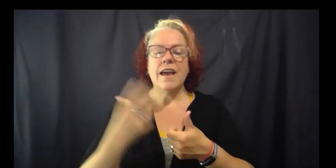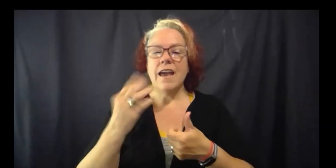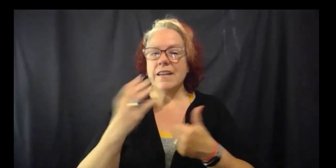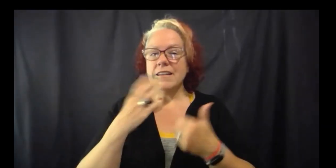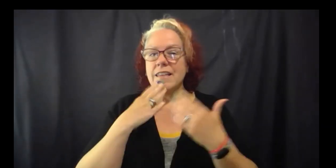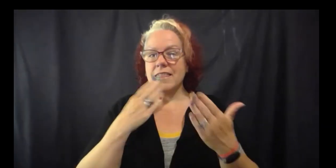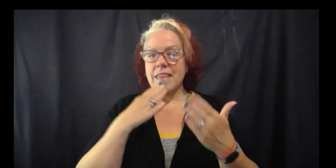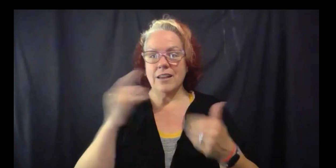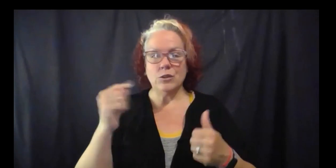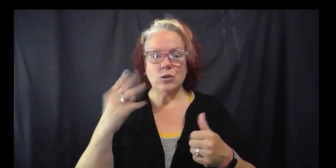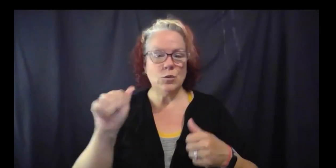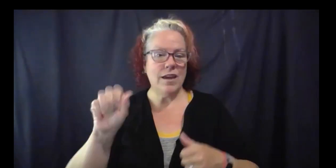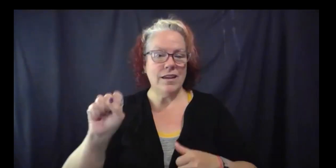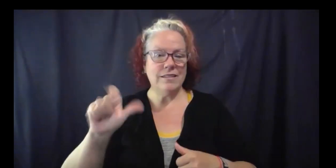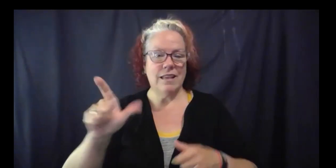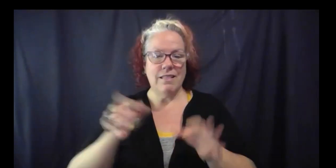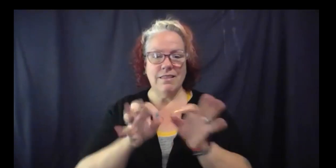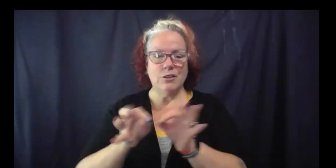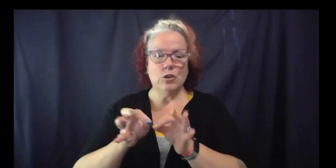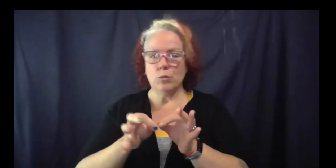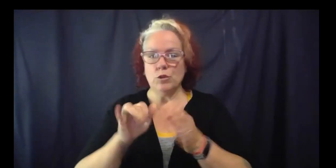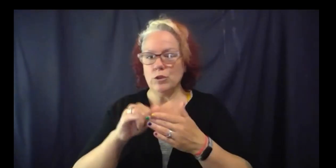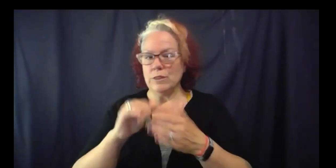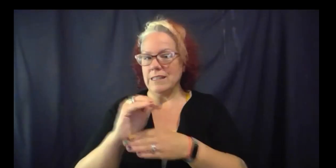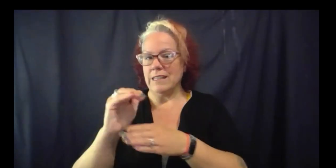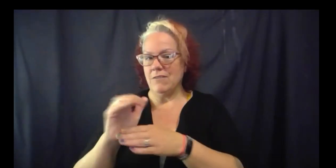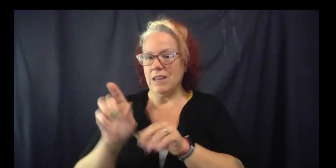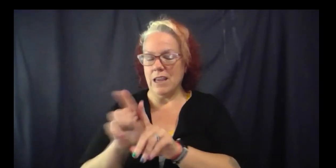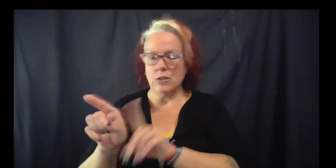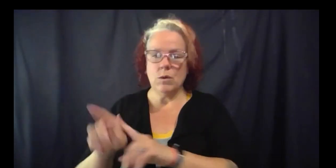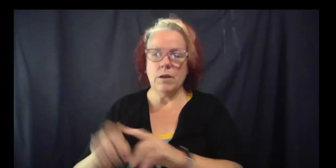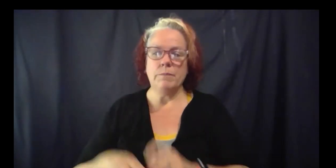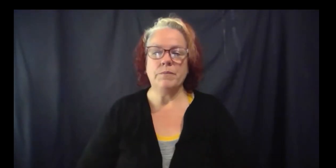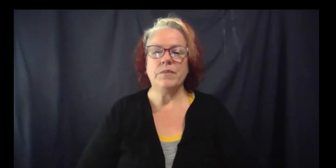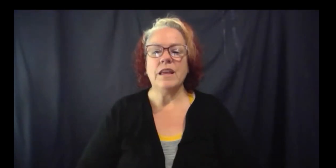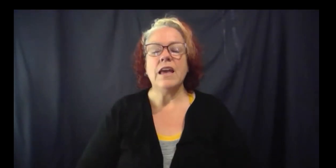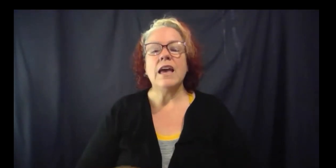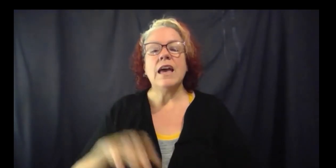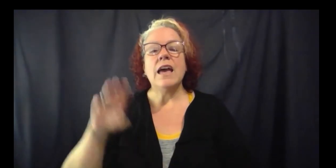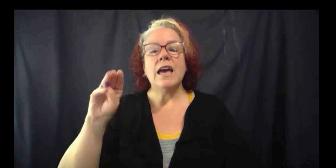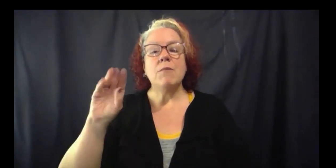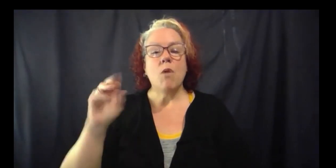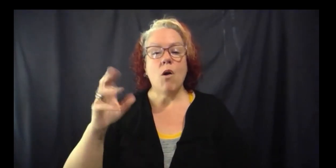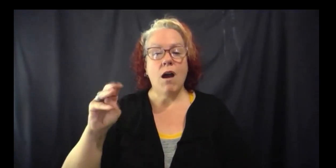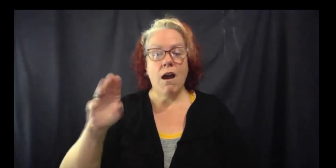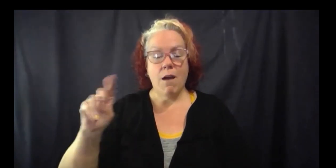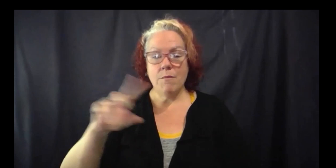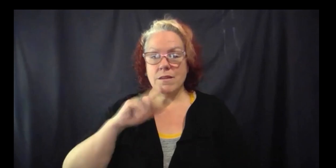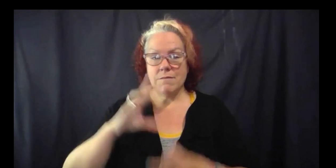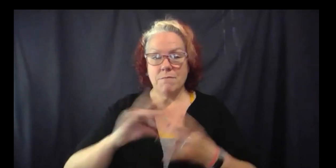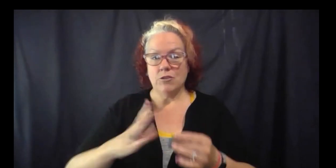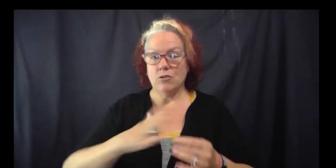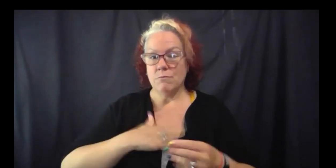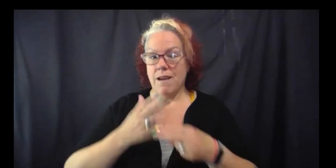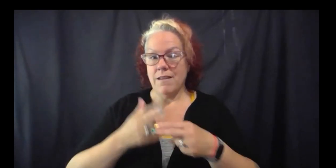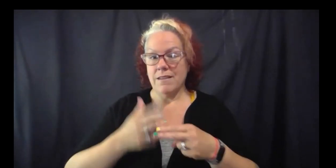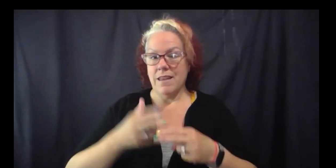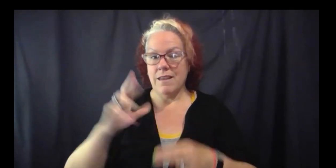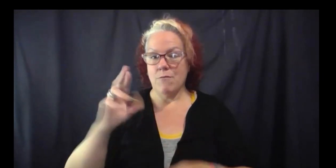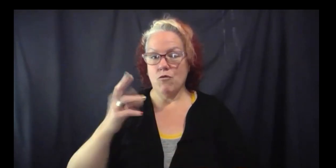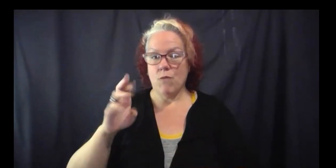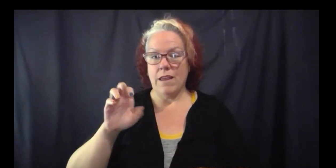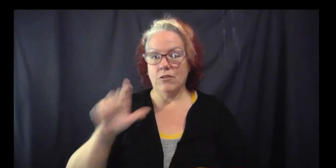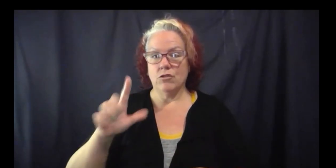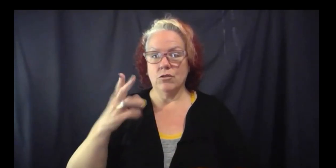our ASL interpreters this evening as well. As Mohammed mentioned, my name is Rachel Hersey. I